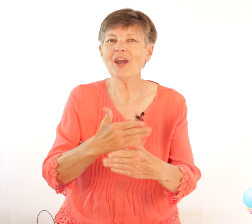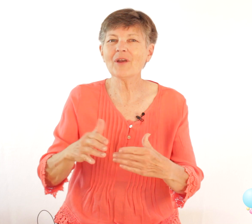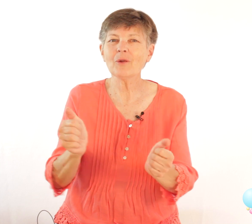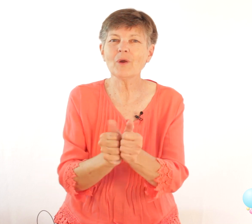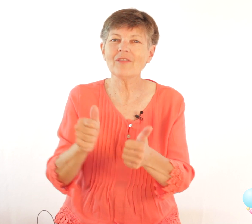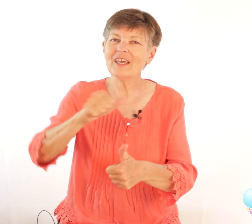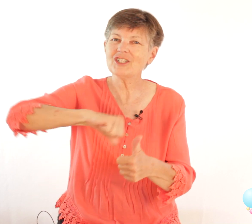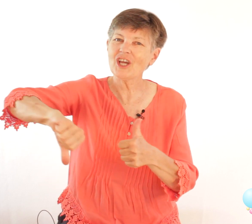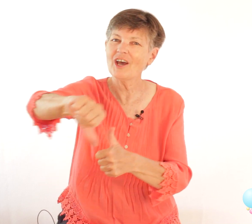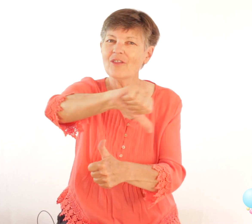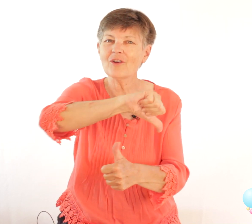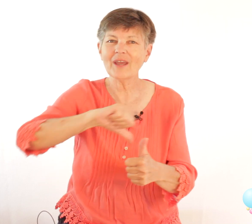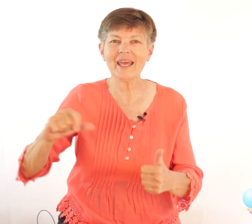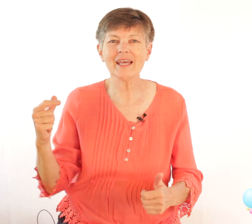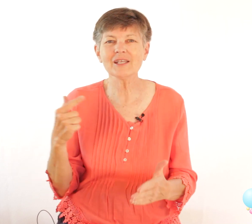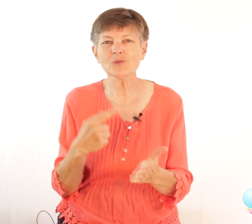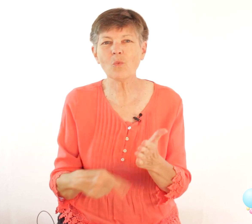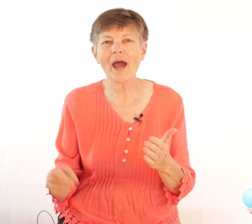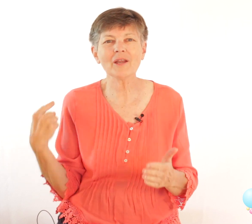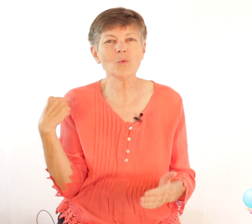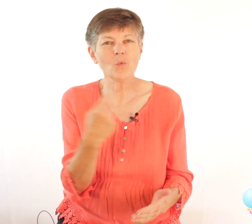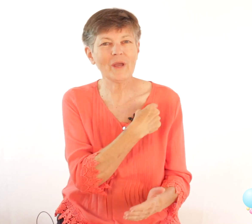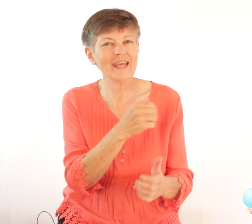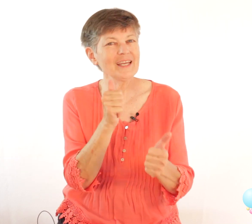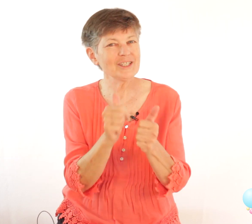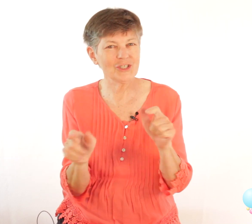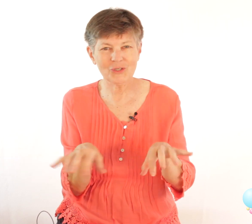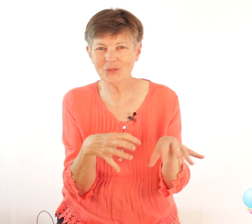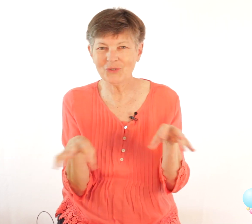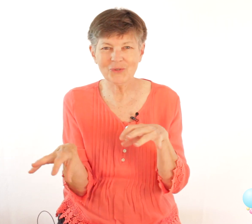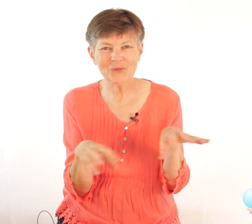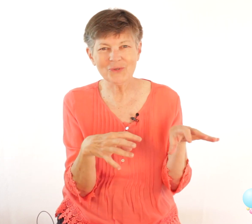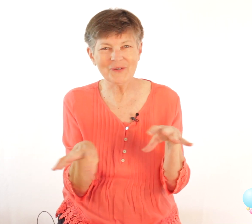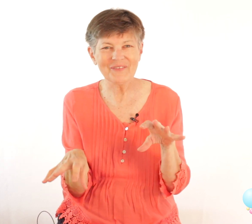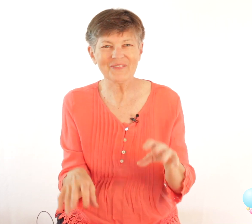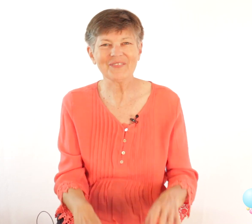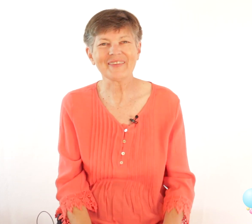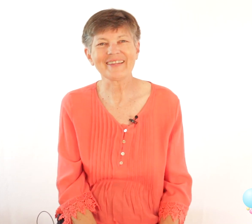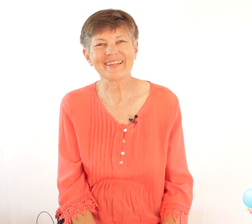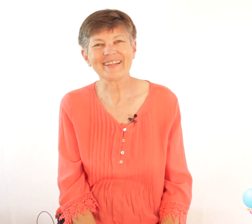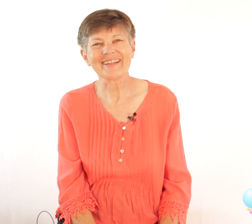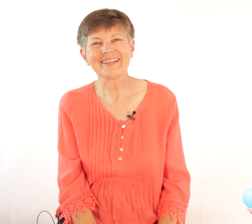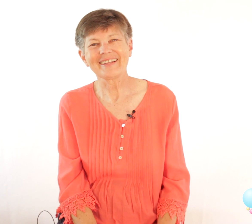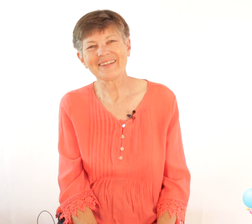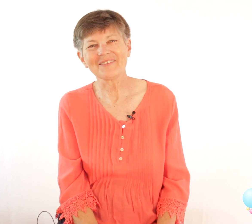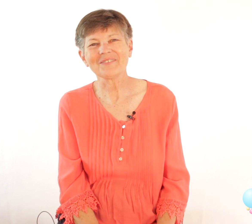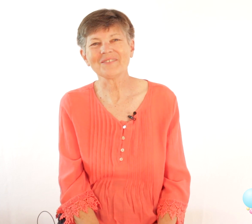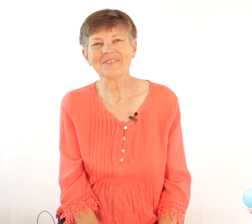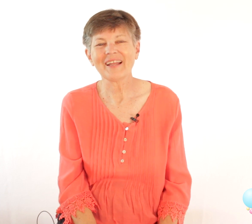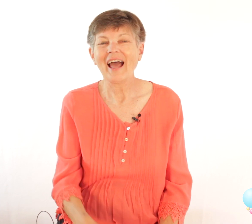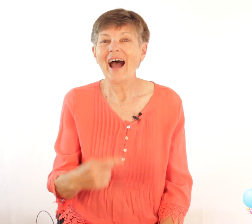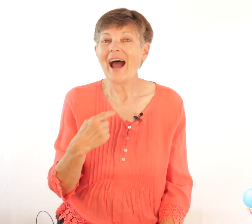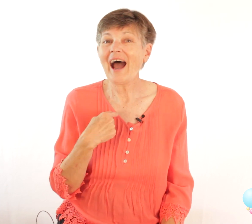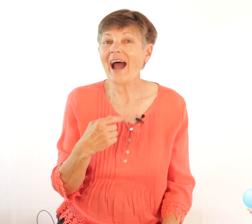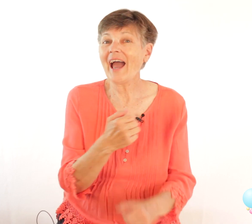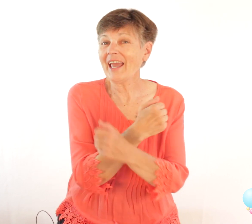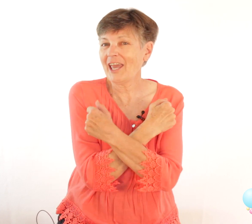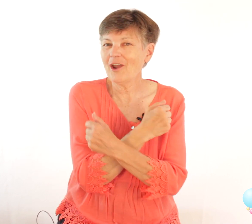care